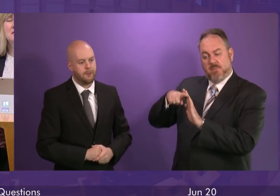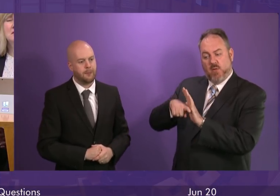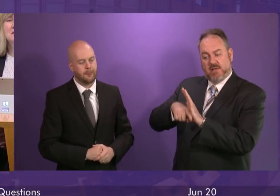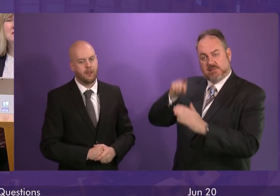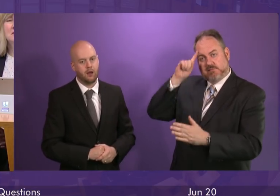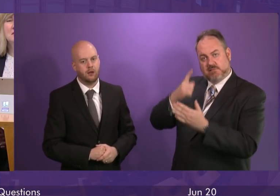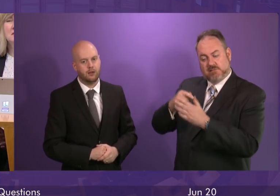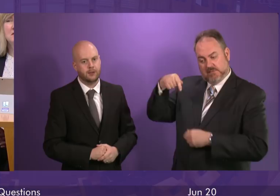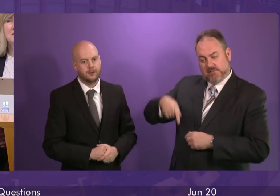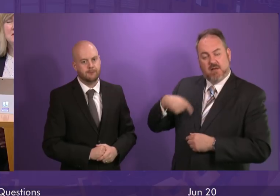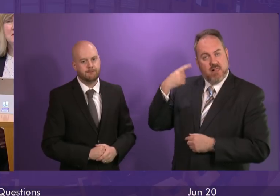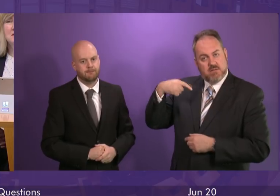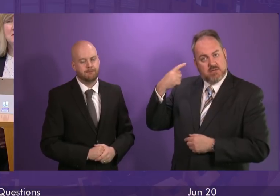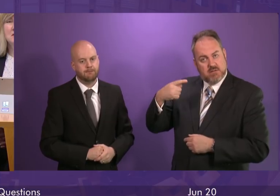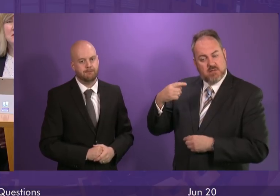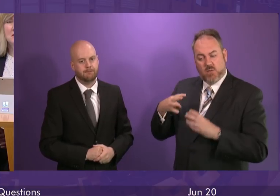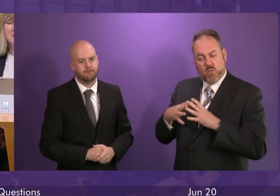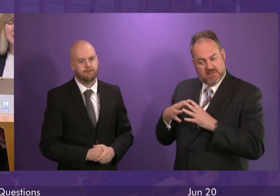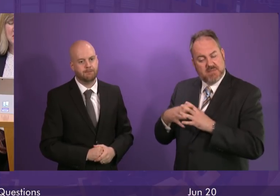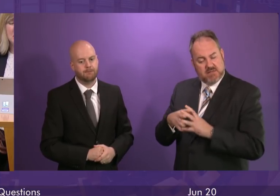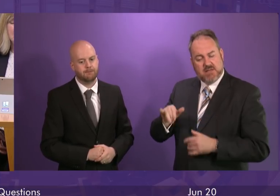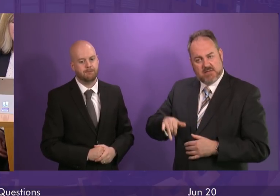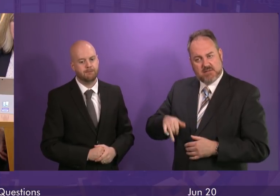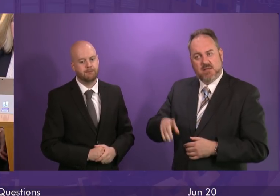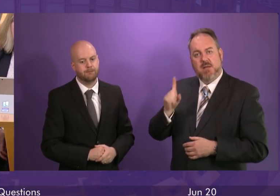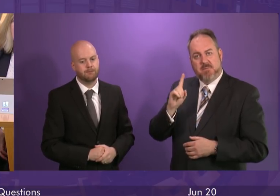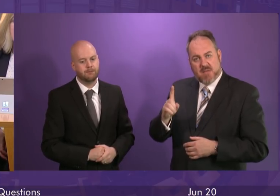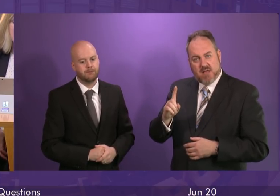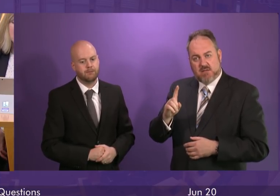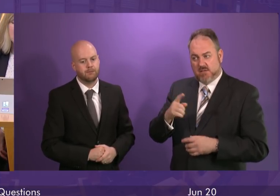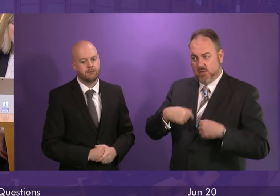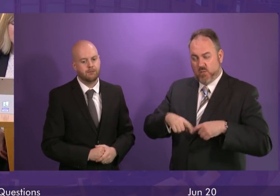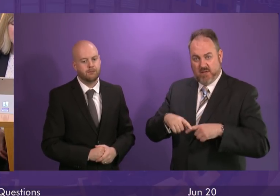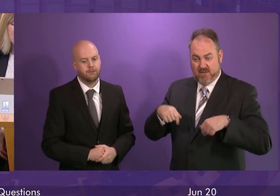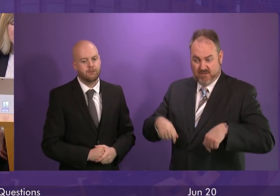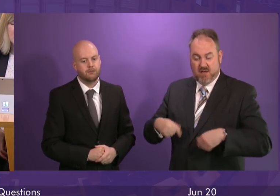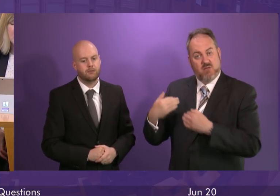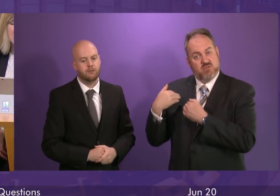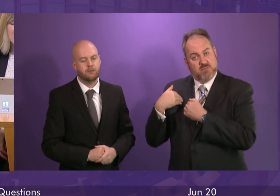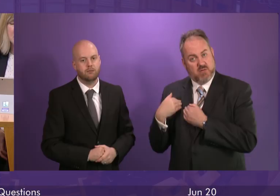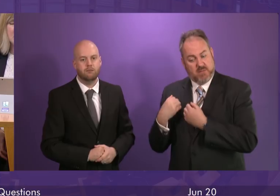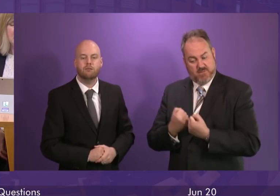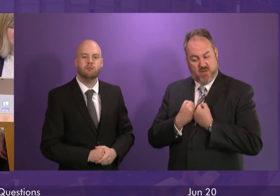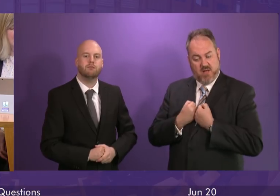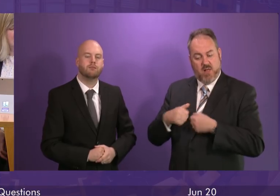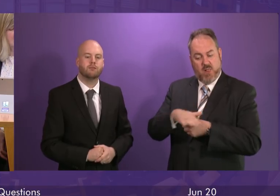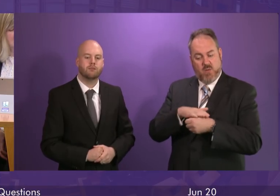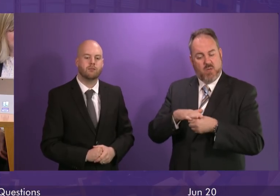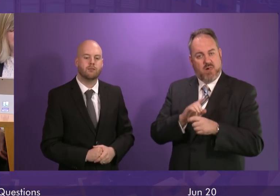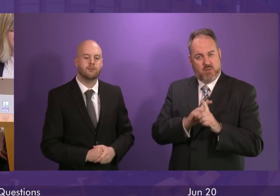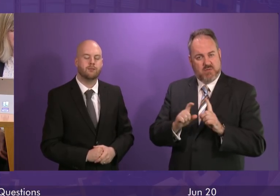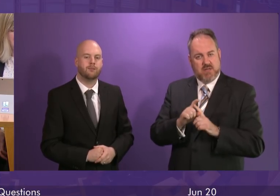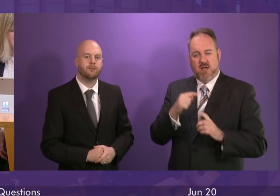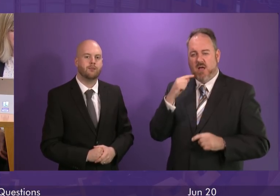but the responsibility to support people who are currently being failed in our communities lies with us as well. Hundreds of